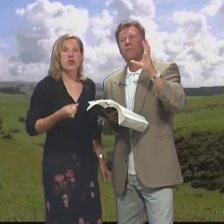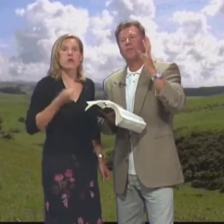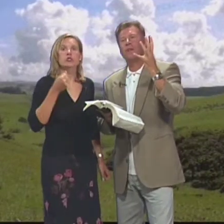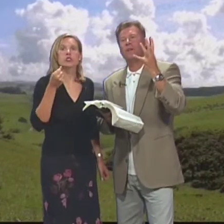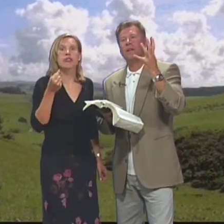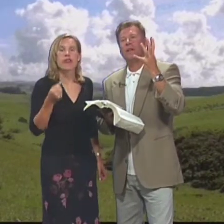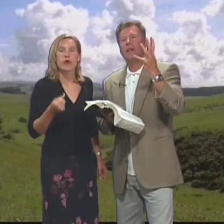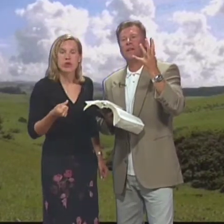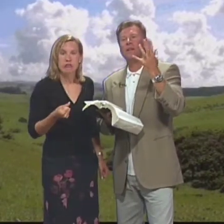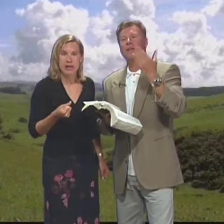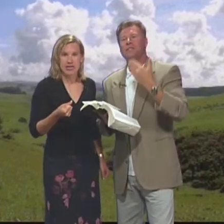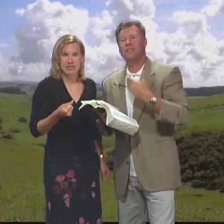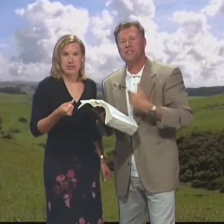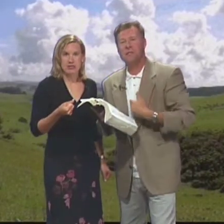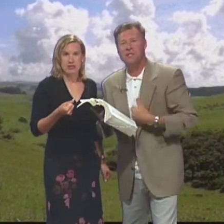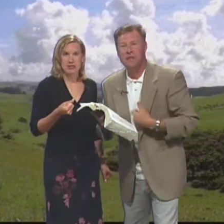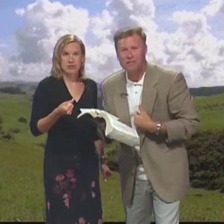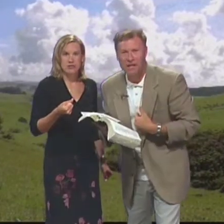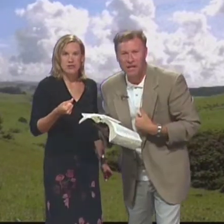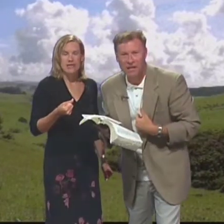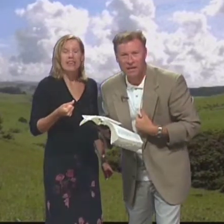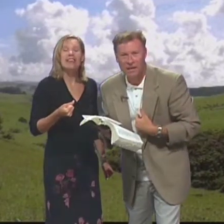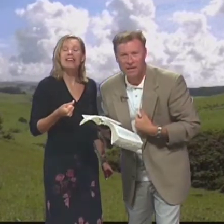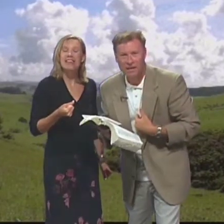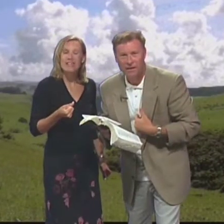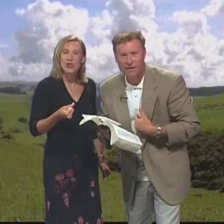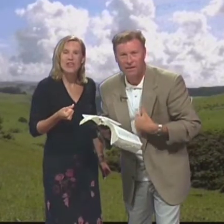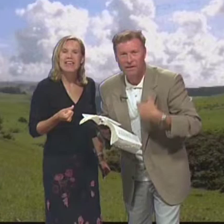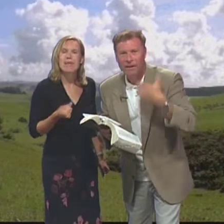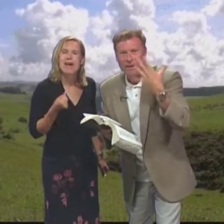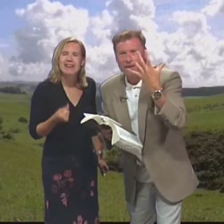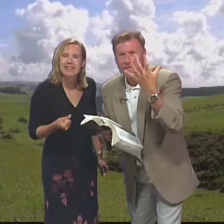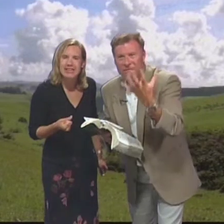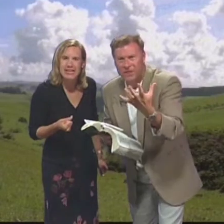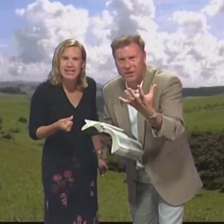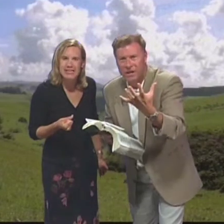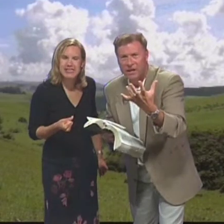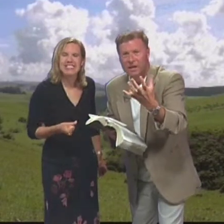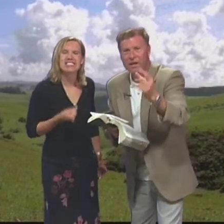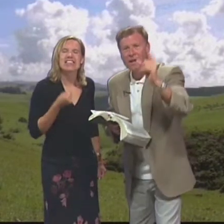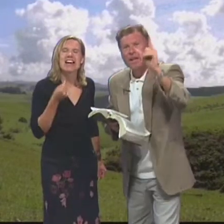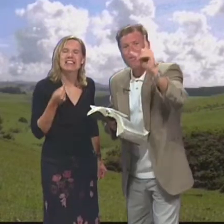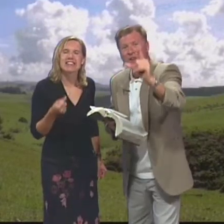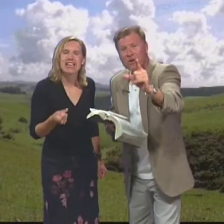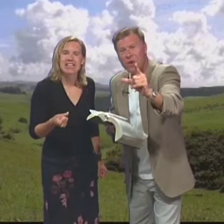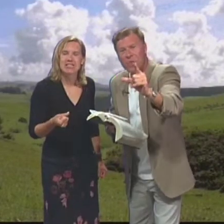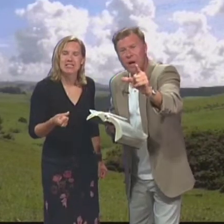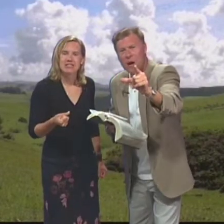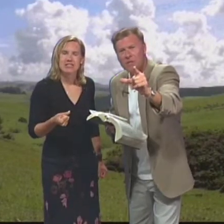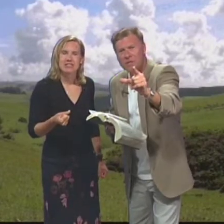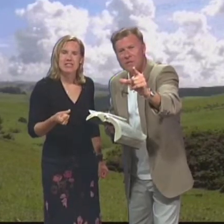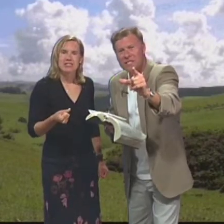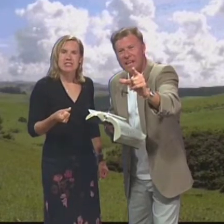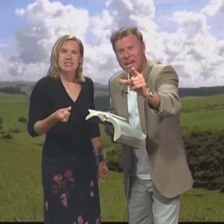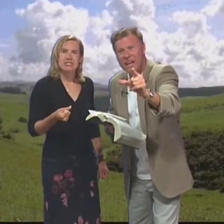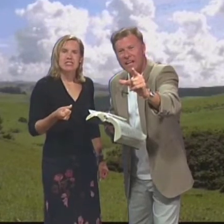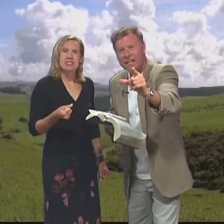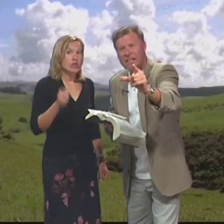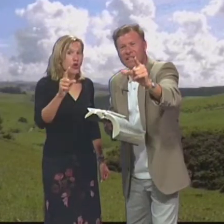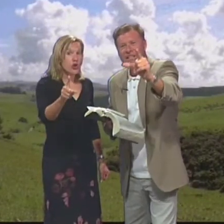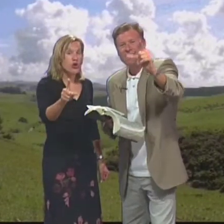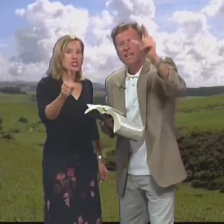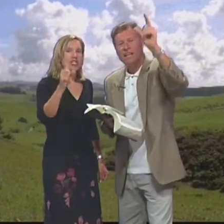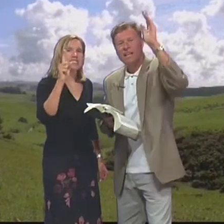corporación Una sociedad anónima Jesus wants to love on you Y Cristo quiere amarte Fill you Quiere llenarte If you don't know him Come to him today